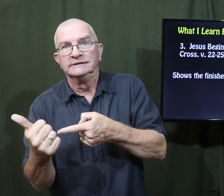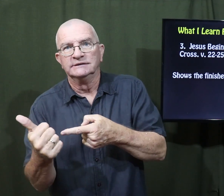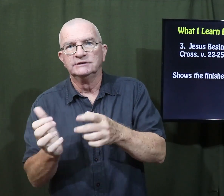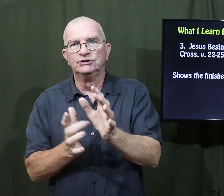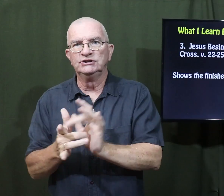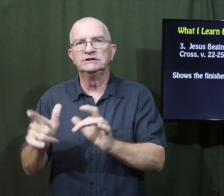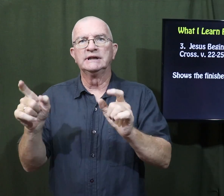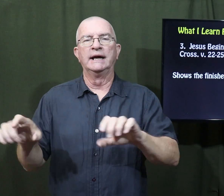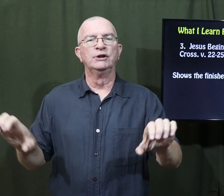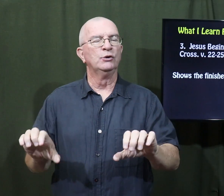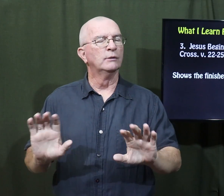to do.